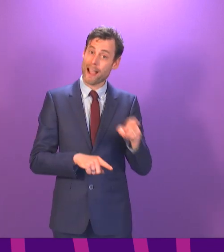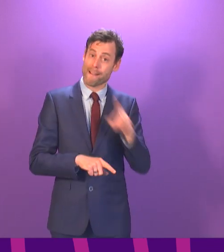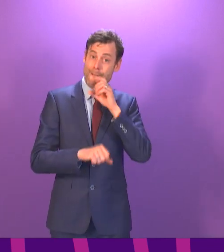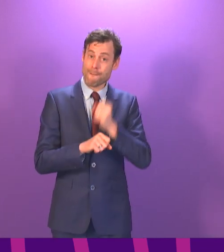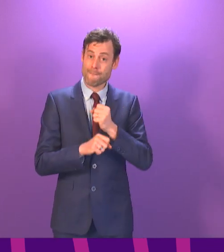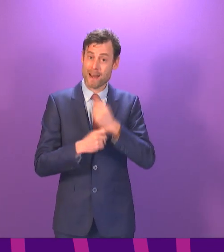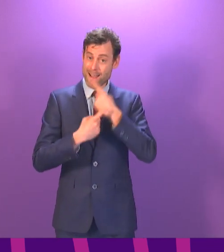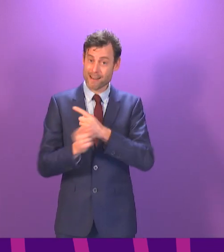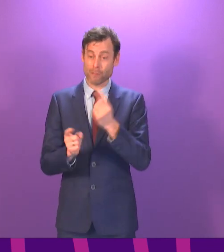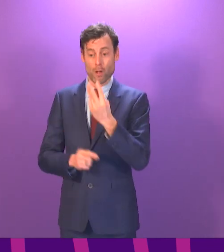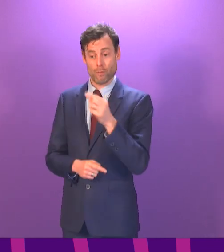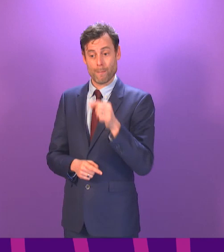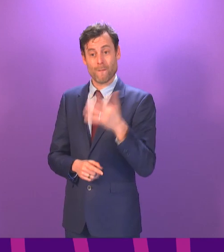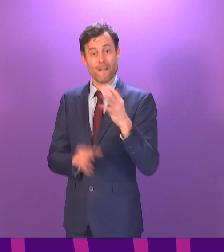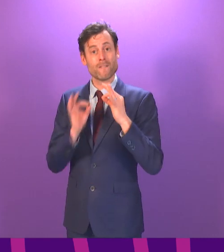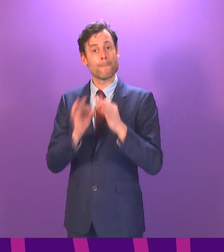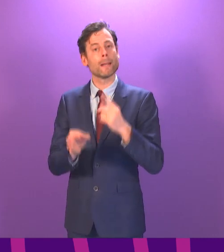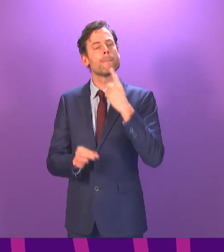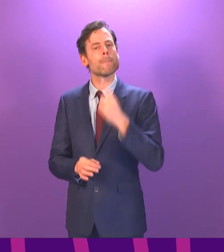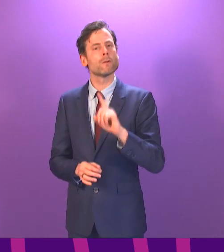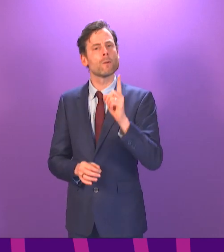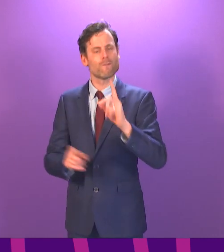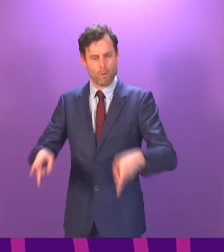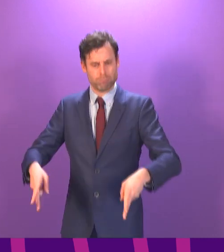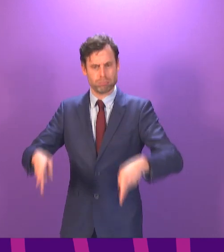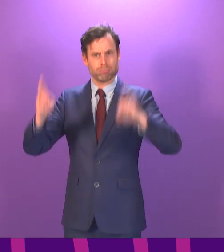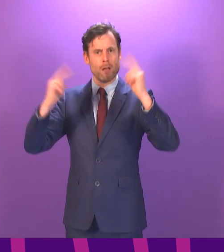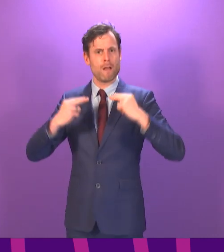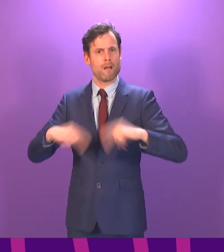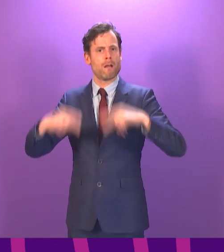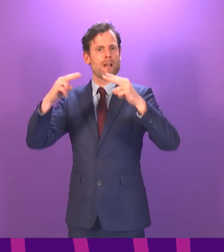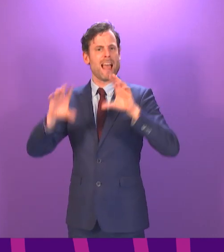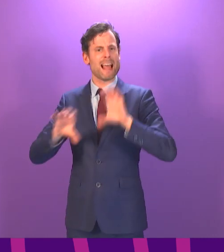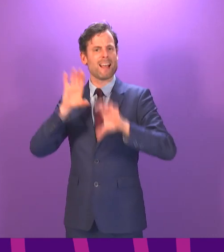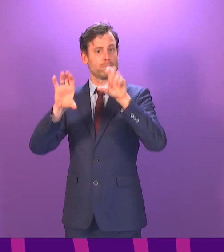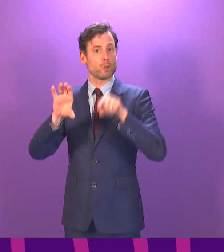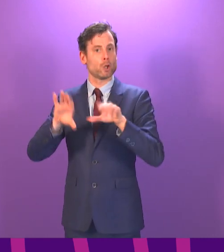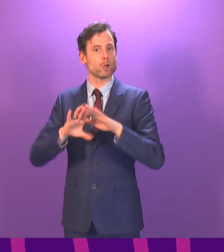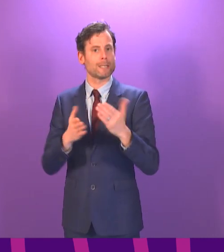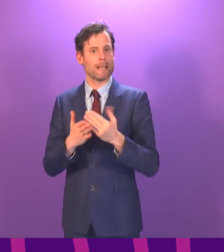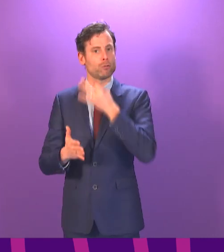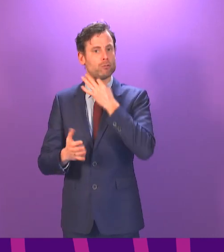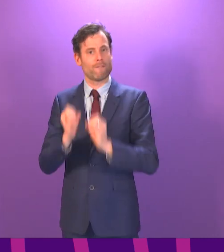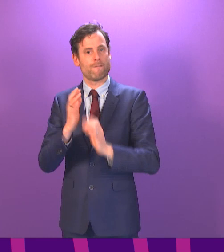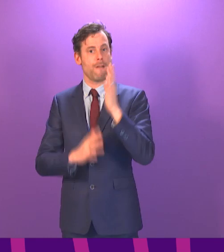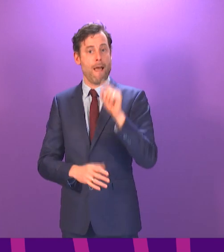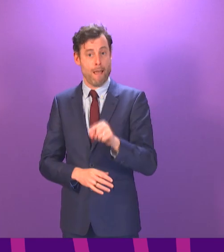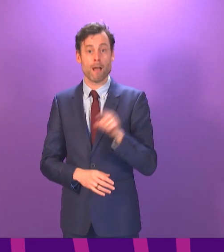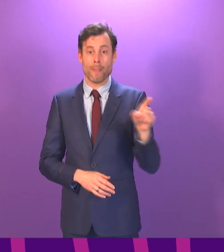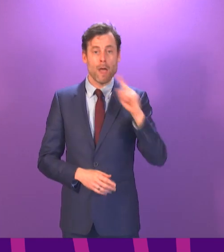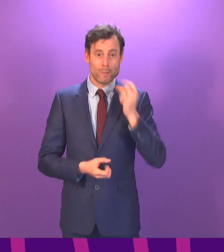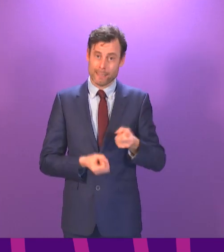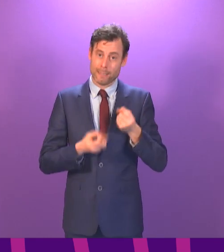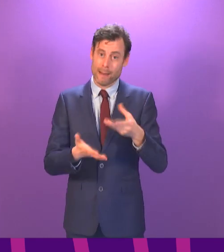additional £3.5 billion for the removal of unsafe metal cladding from private buildings. Given this